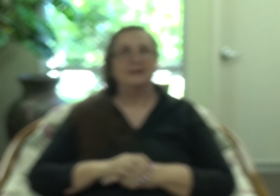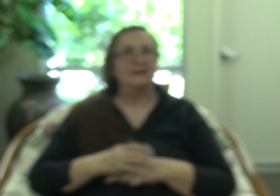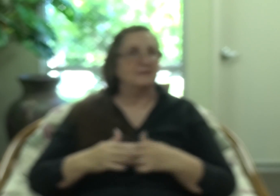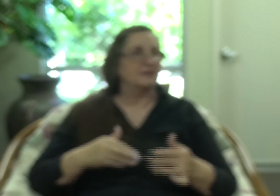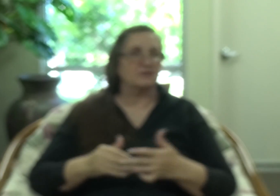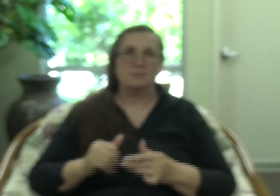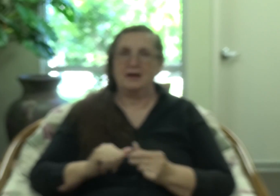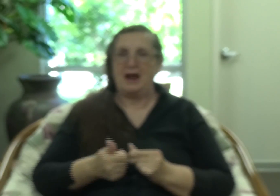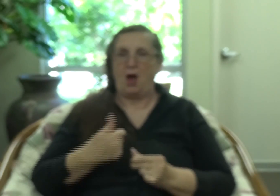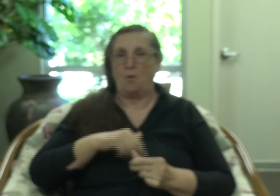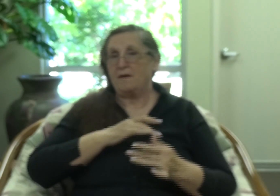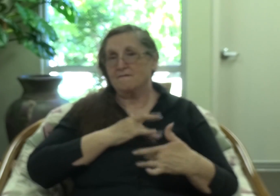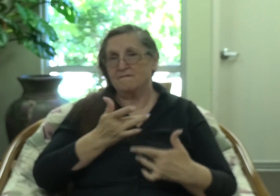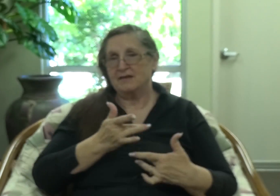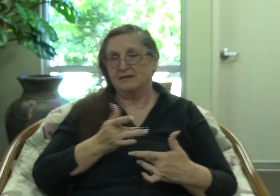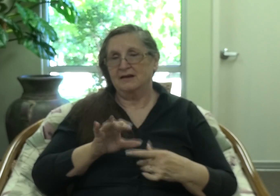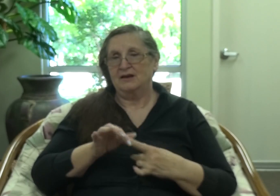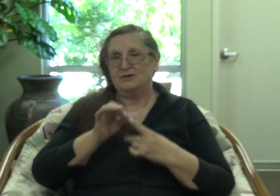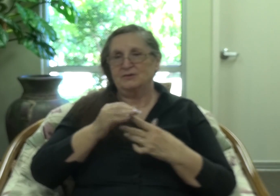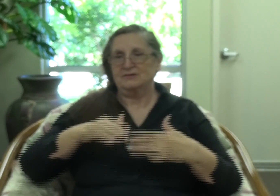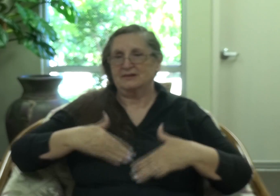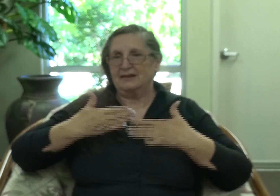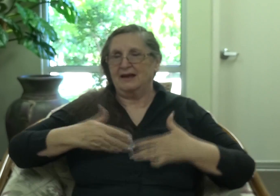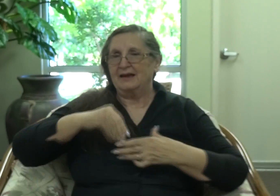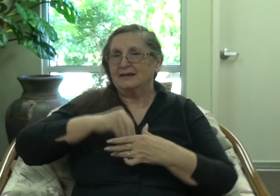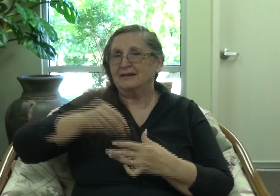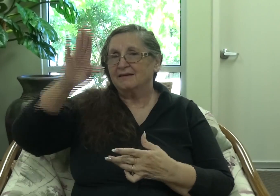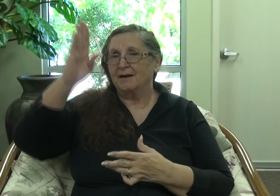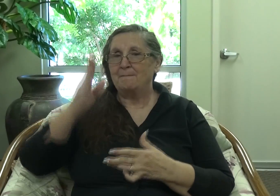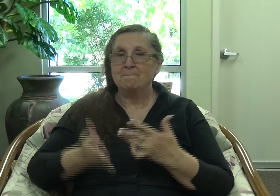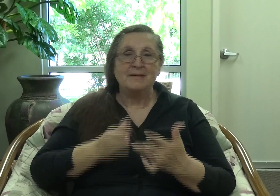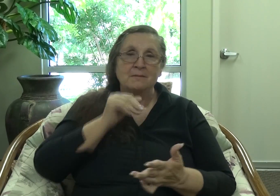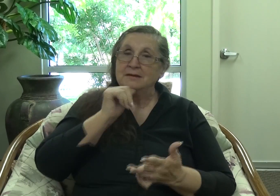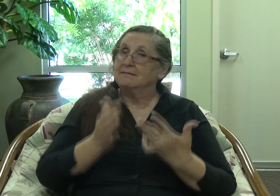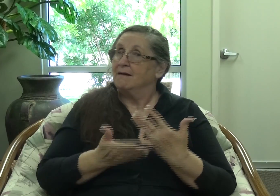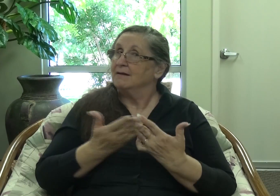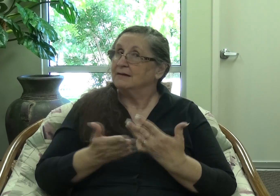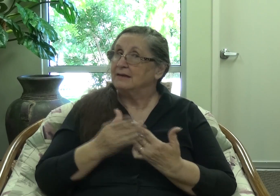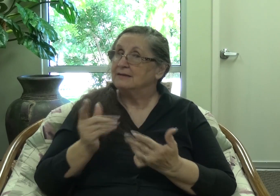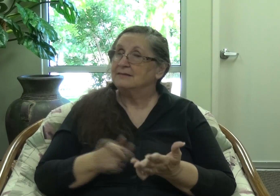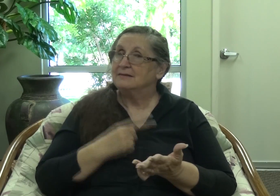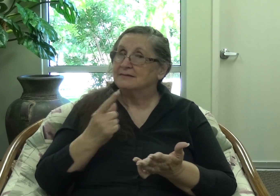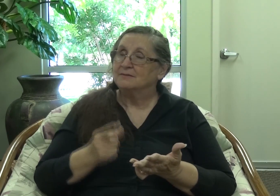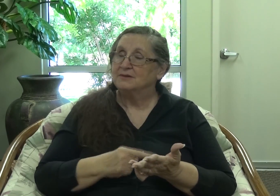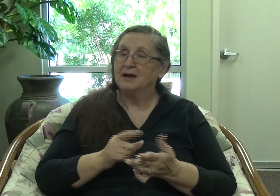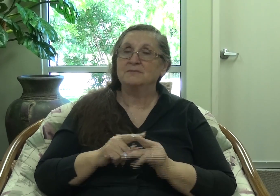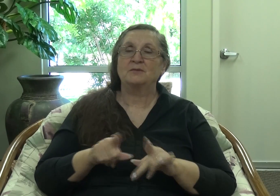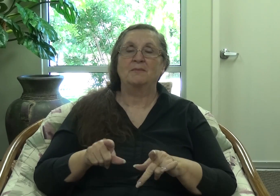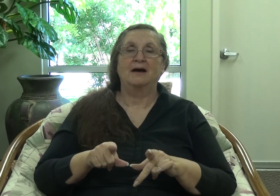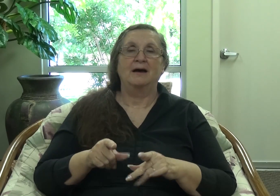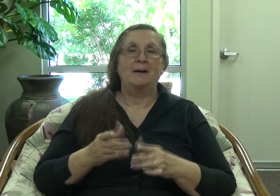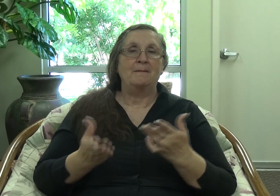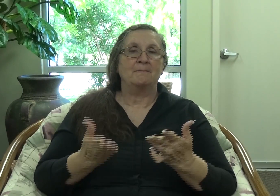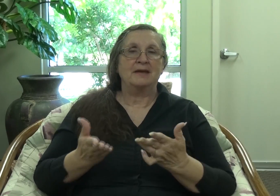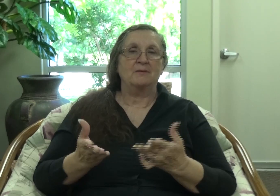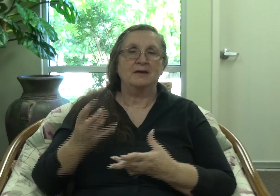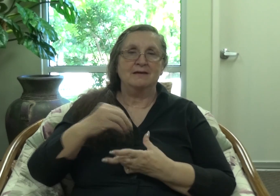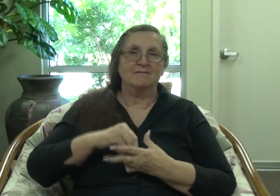feel. So, choosing to delight in God might not be easy sometimes, but it might even involve hard work.